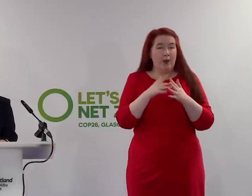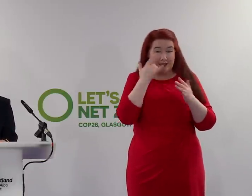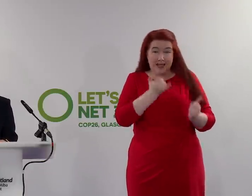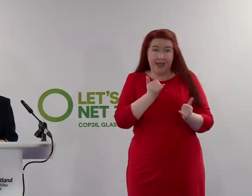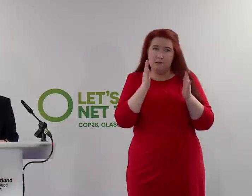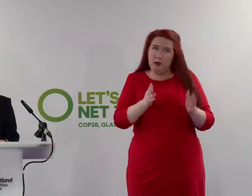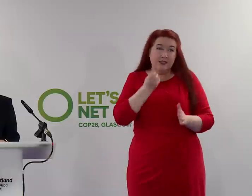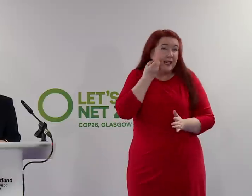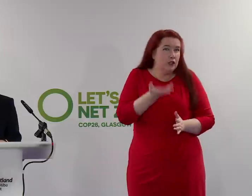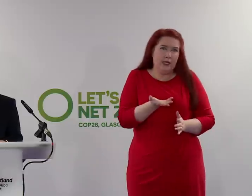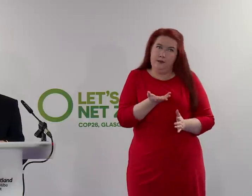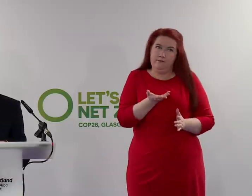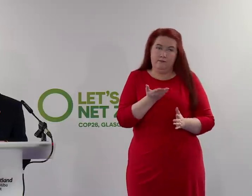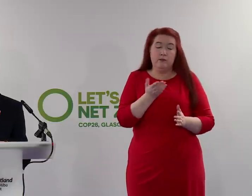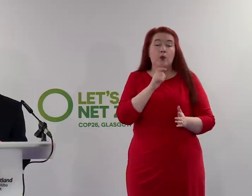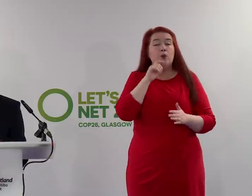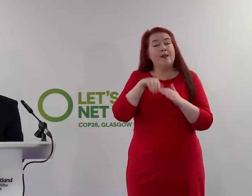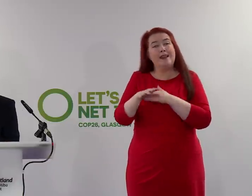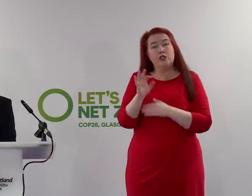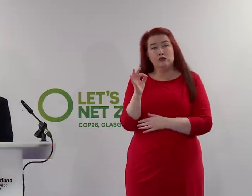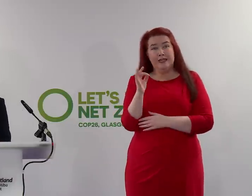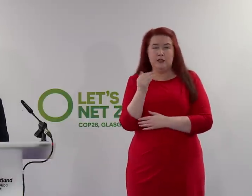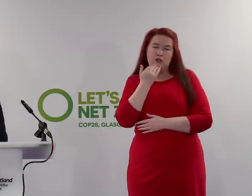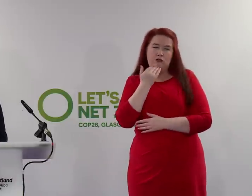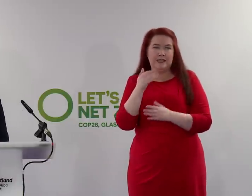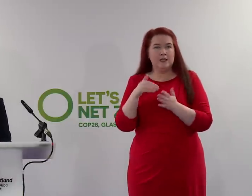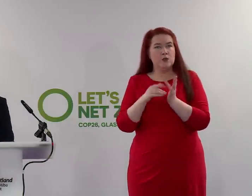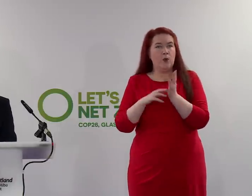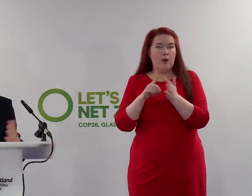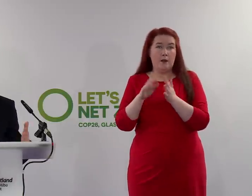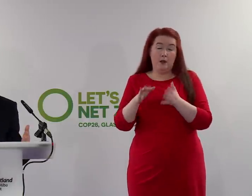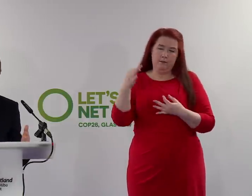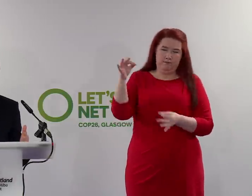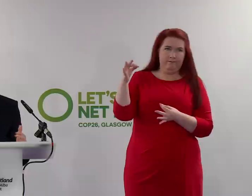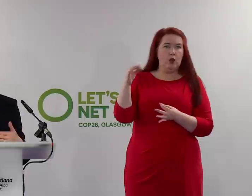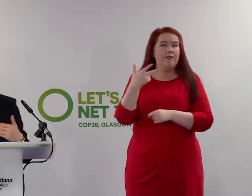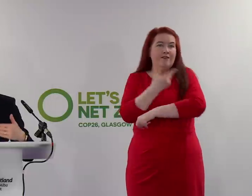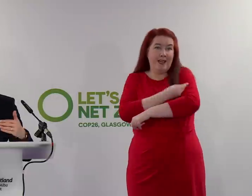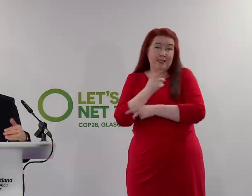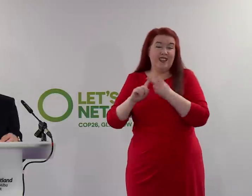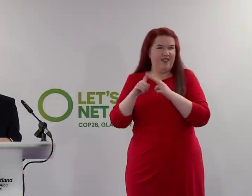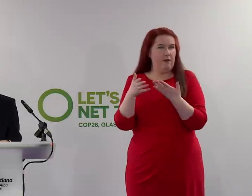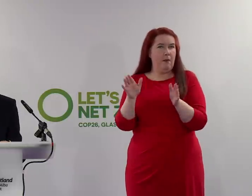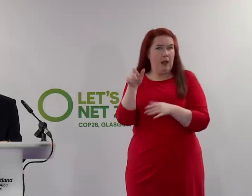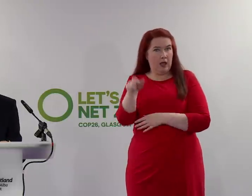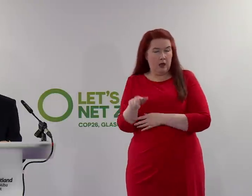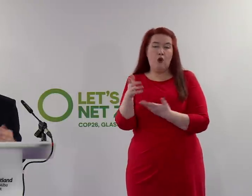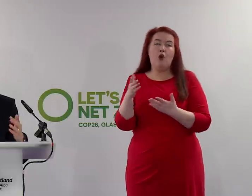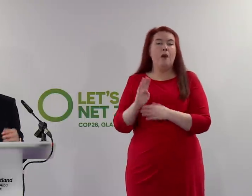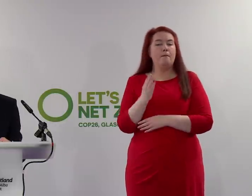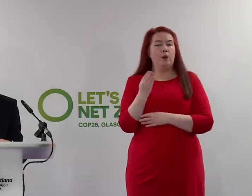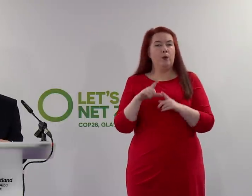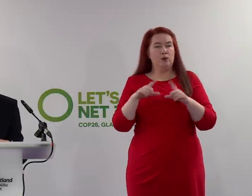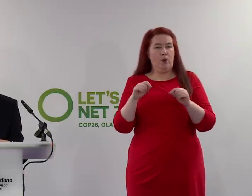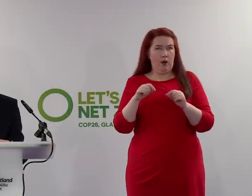Everyone attending the green zone must show either their vaccine certificate for members of the public or their blue zone pass, which will